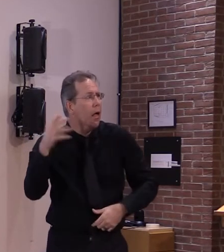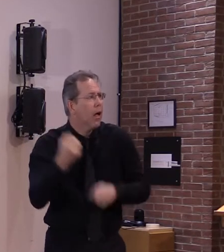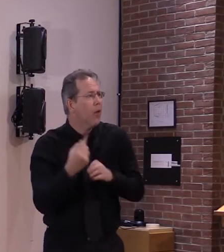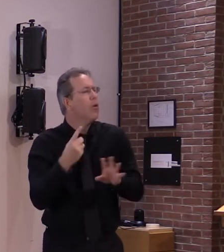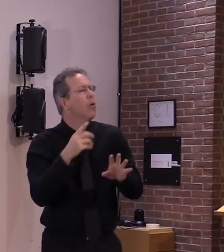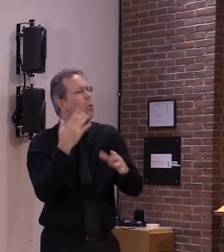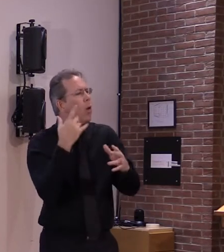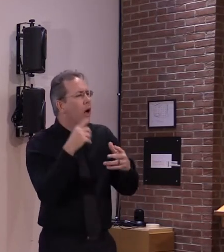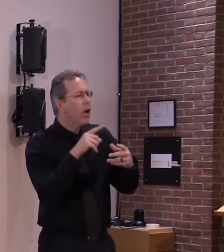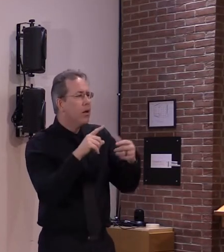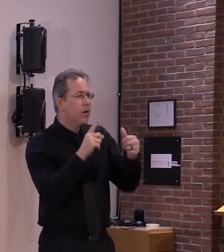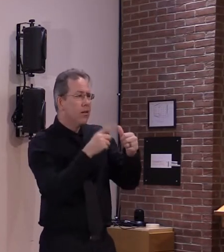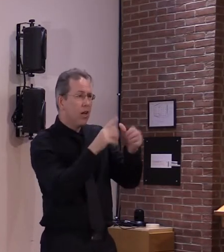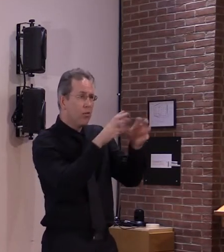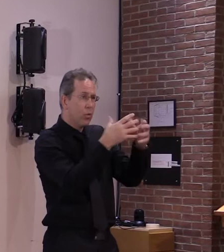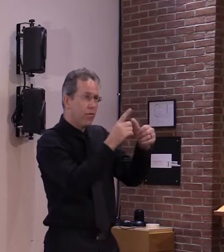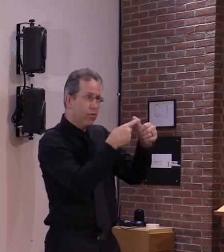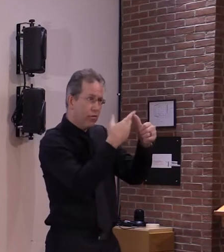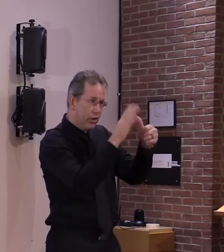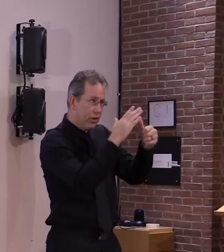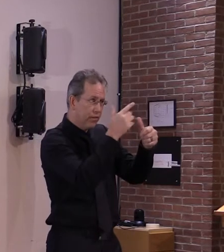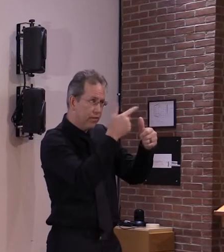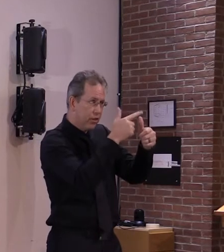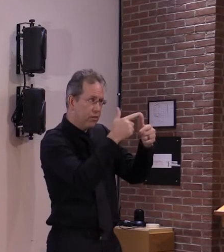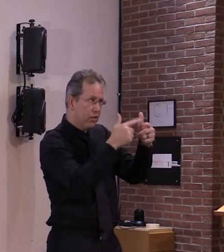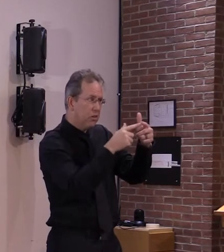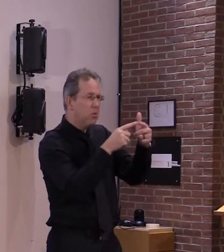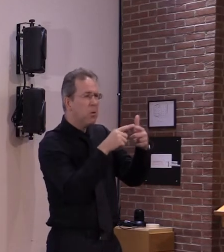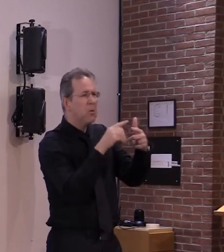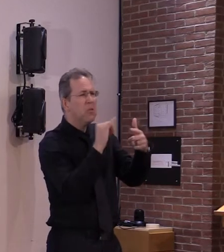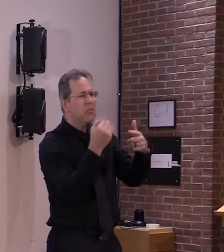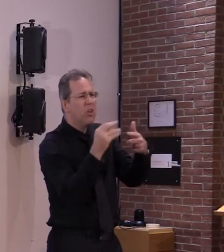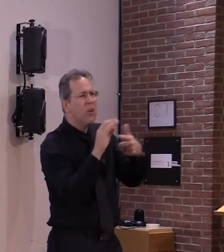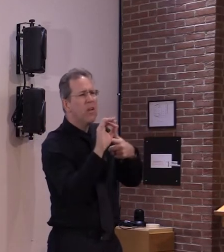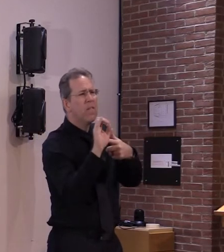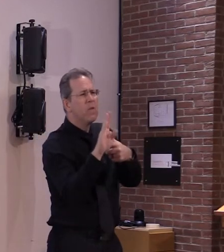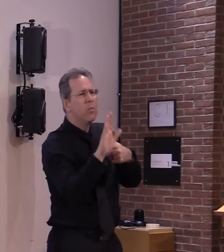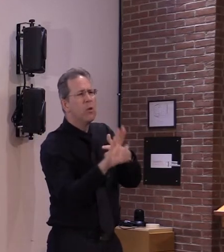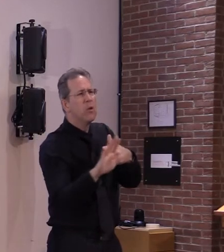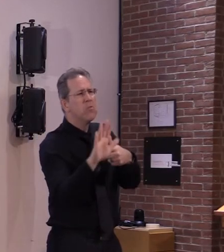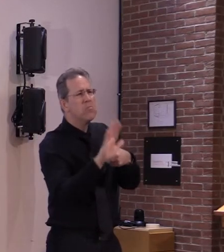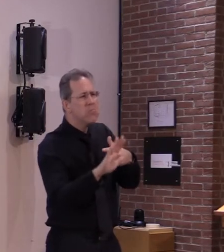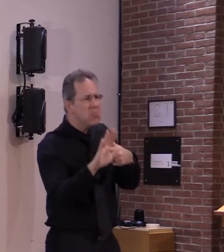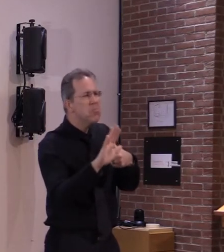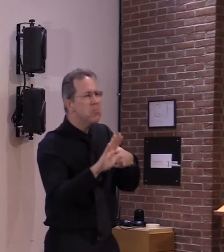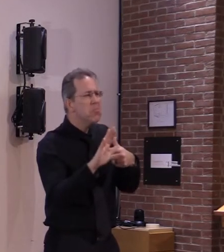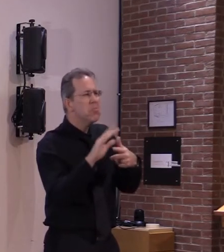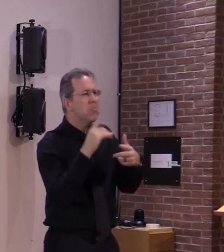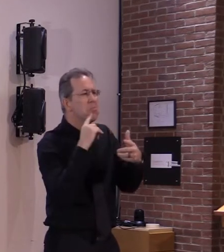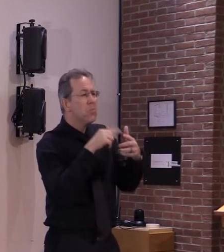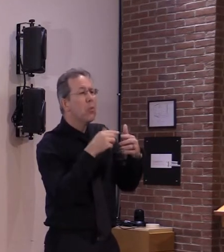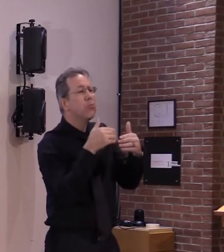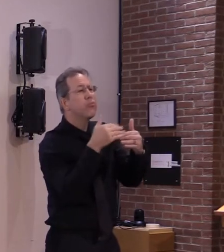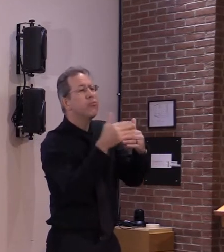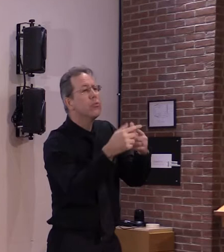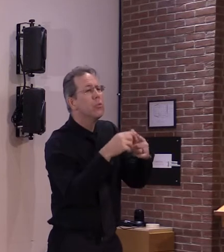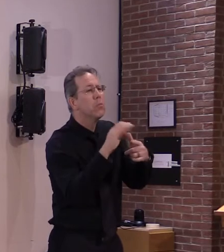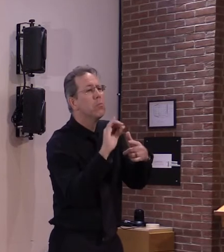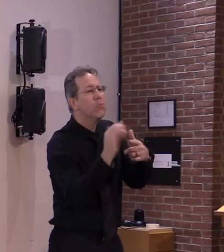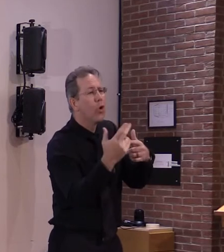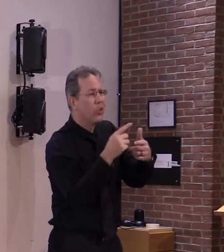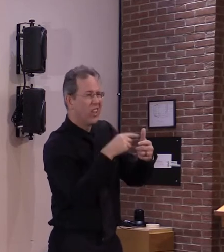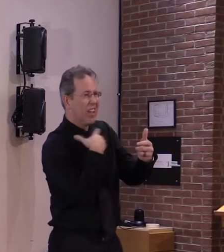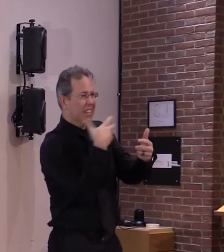which we're now talking into january and february maybe march depending on how widely vaccine becomes